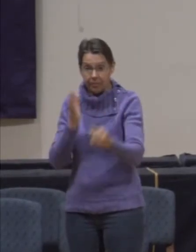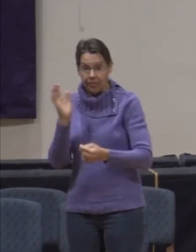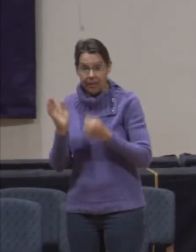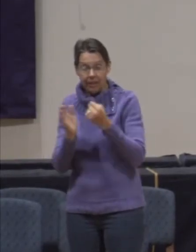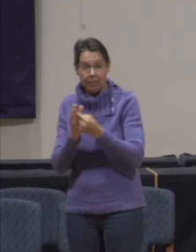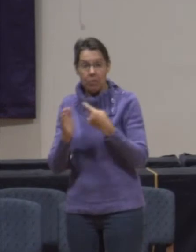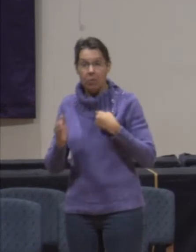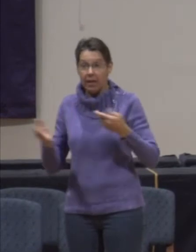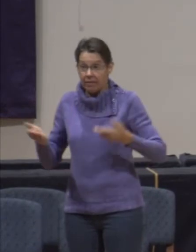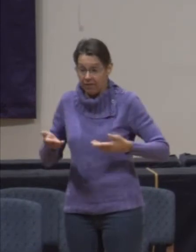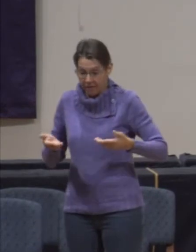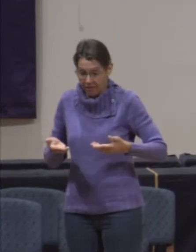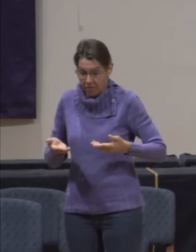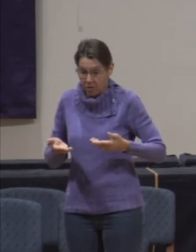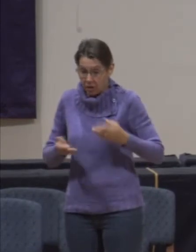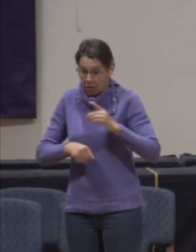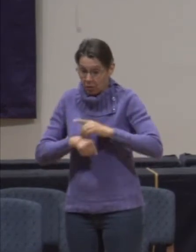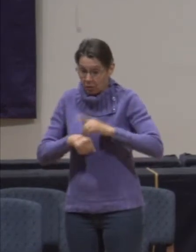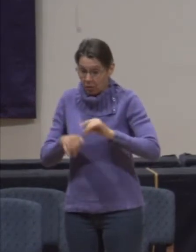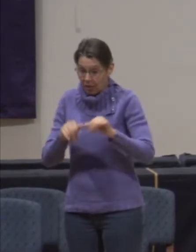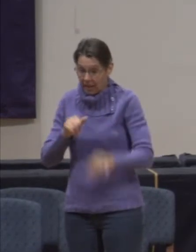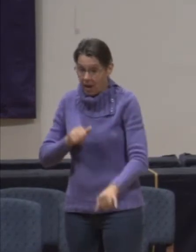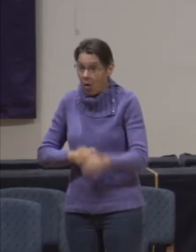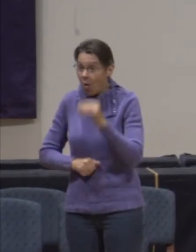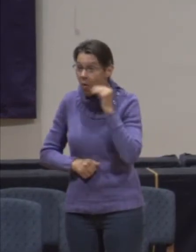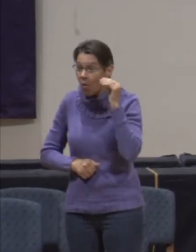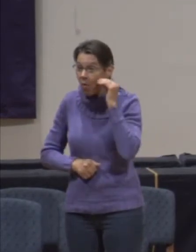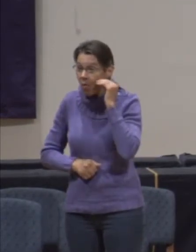time to work on peace in our hearts.